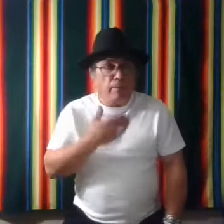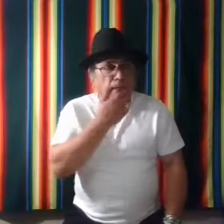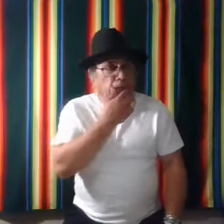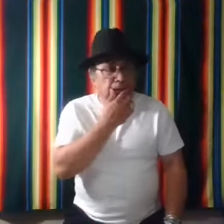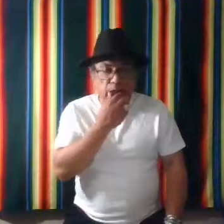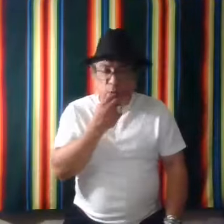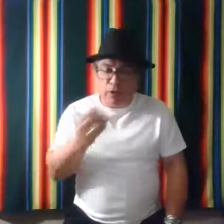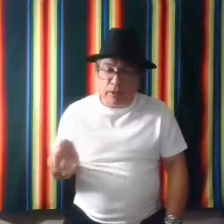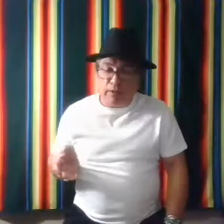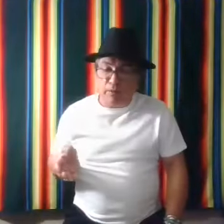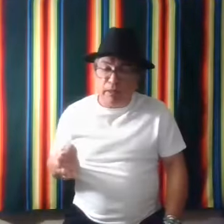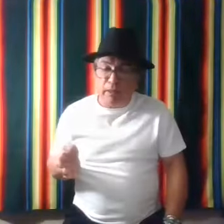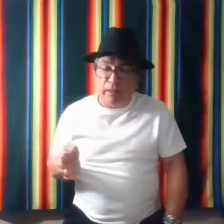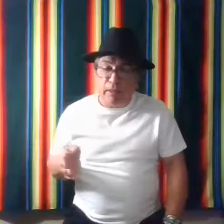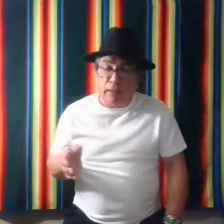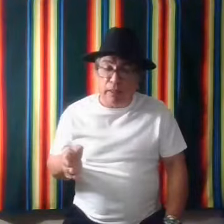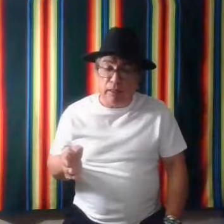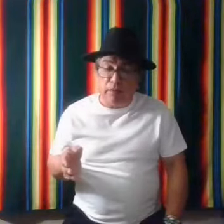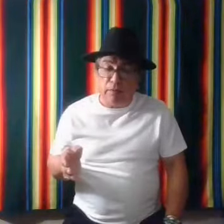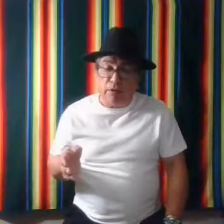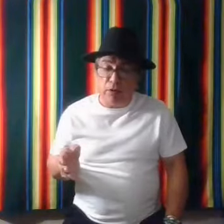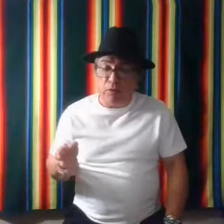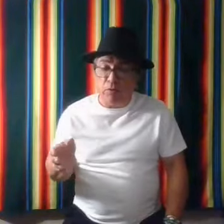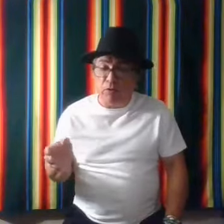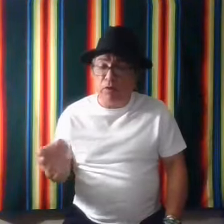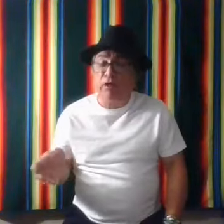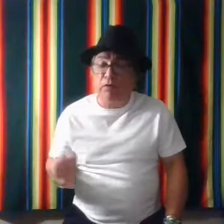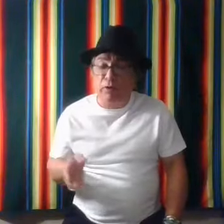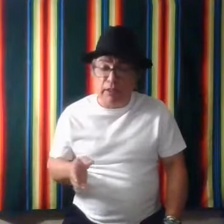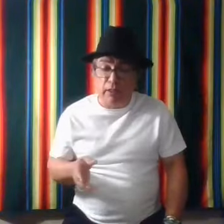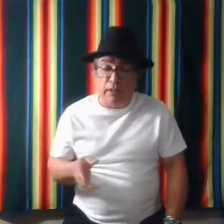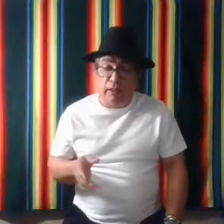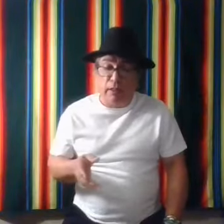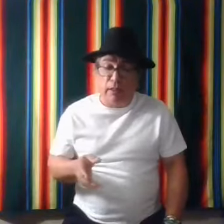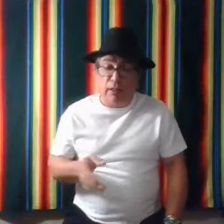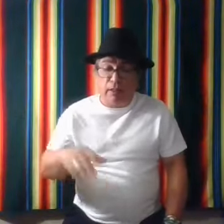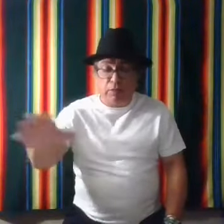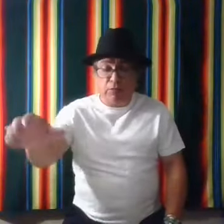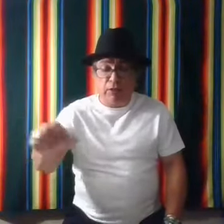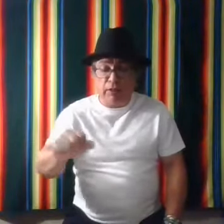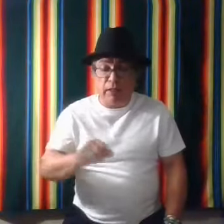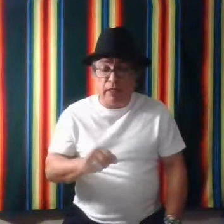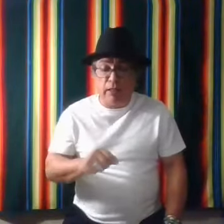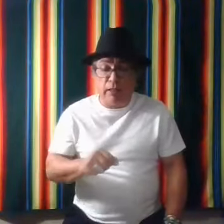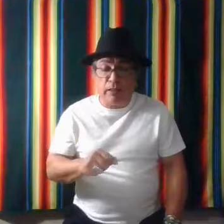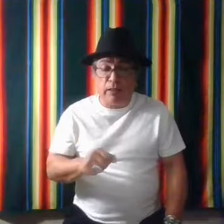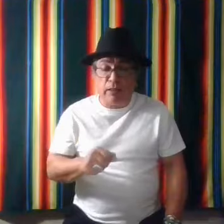Let's say you want to tell somebody to, to get a drink. Uh, you would say, take, uh,